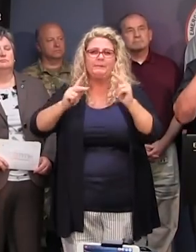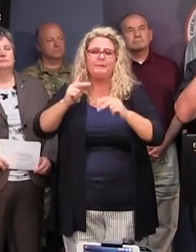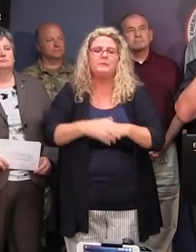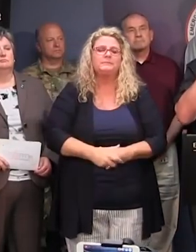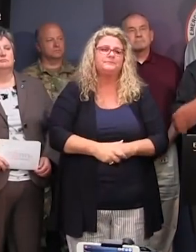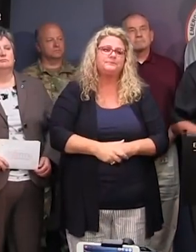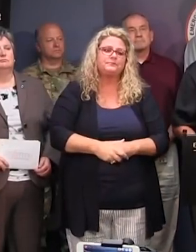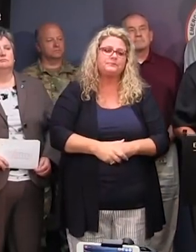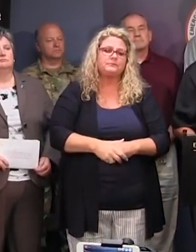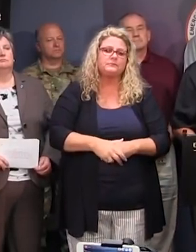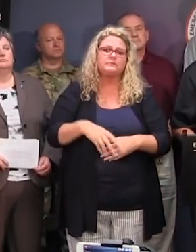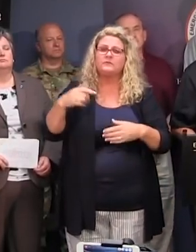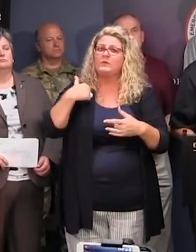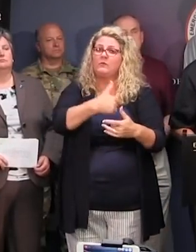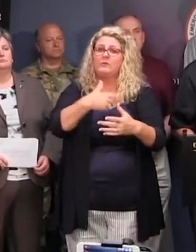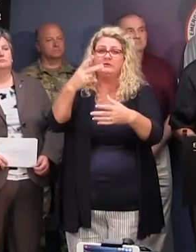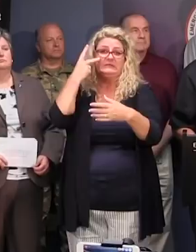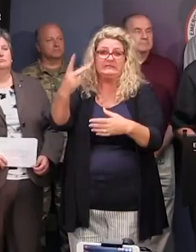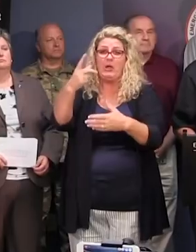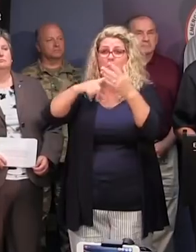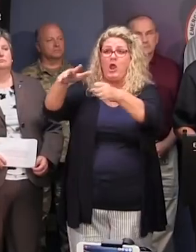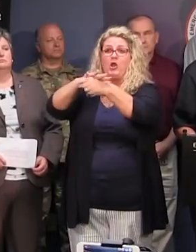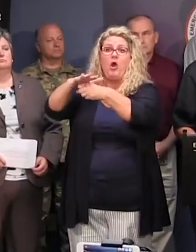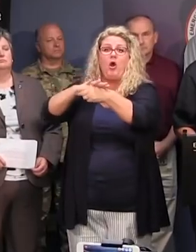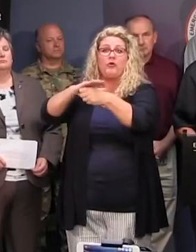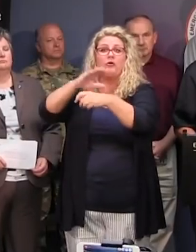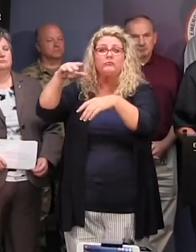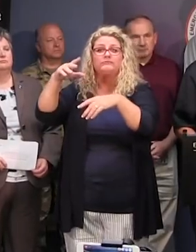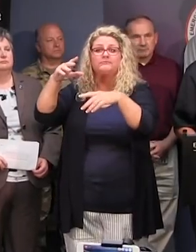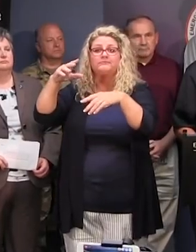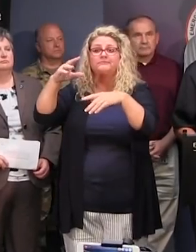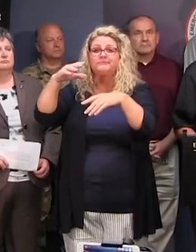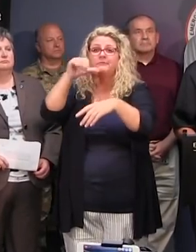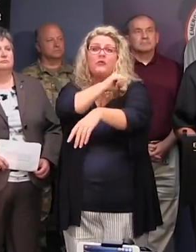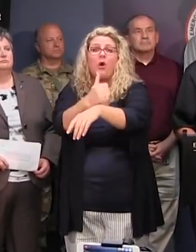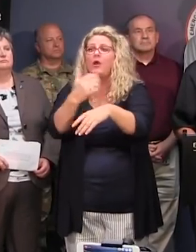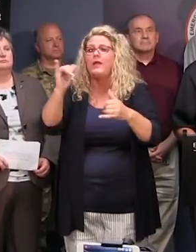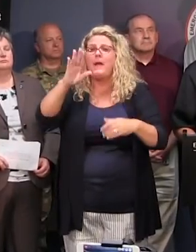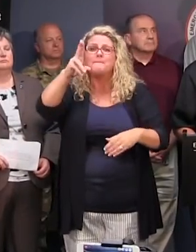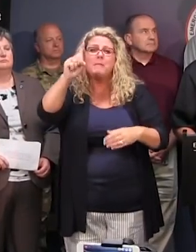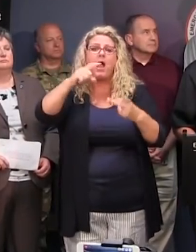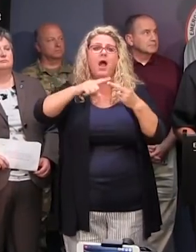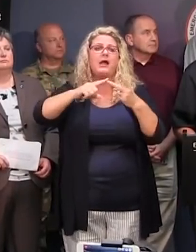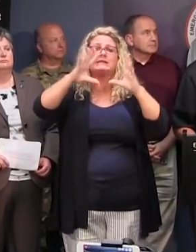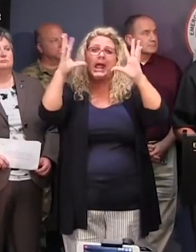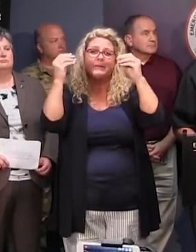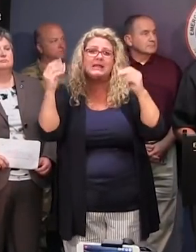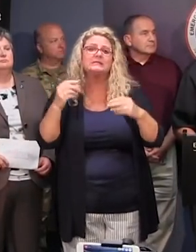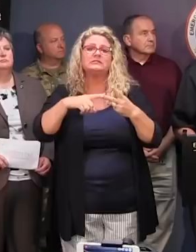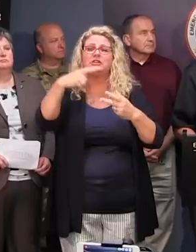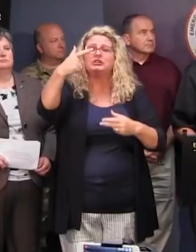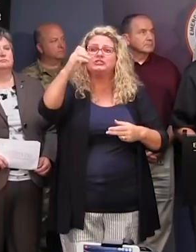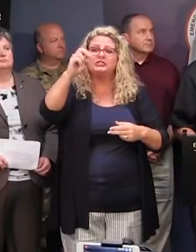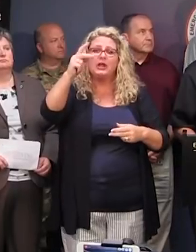continue to work requests from the local authorities, and they're ranging from ambulances to buses to generators. We continue